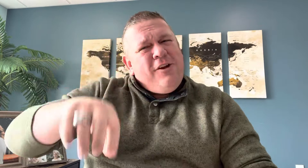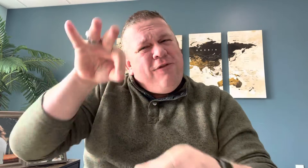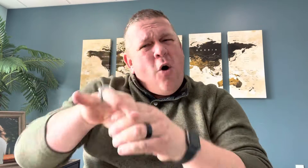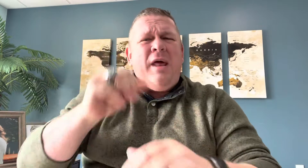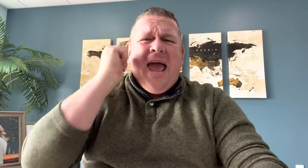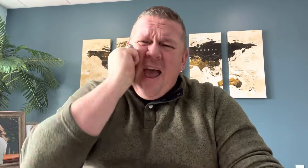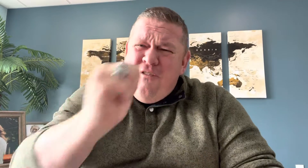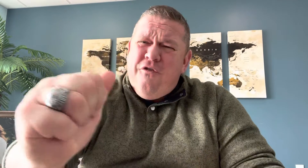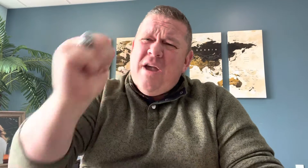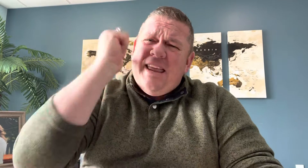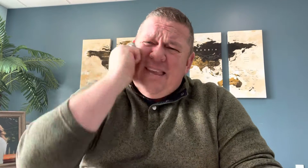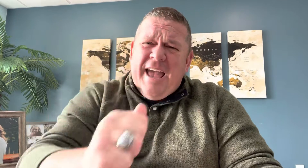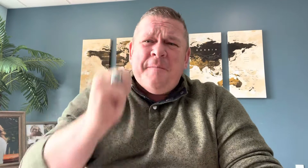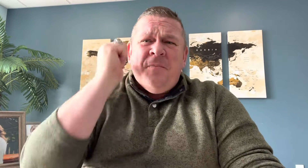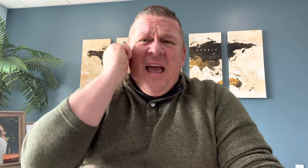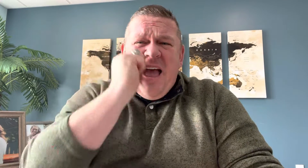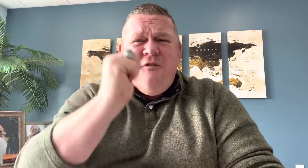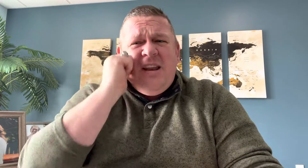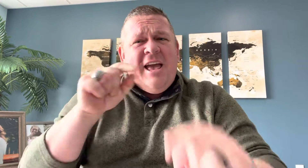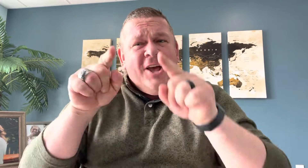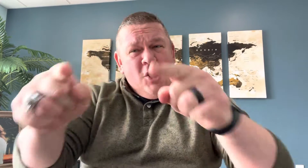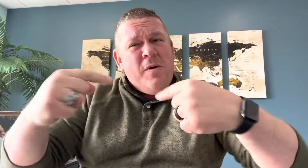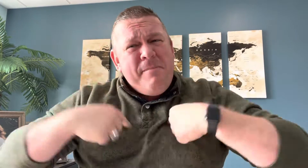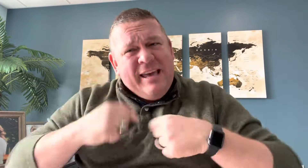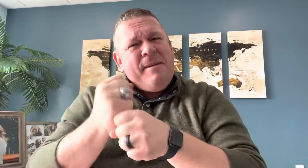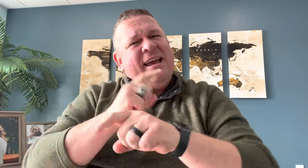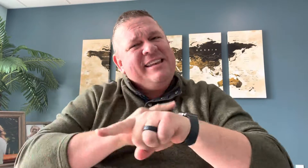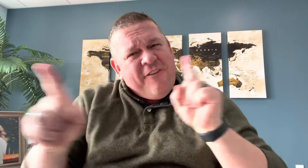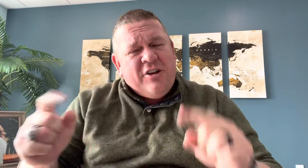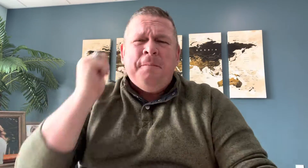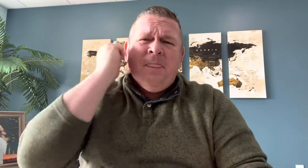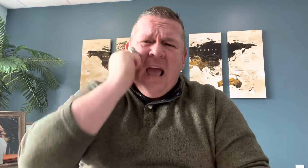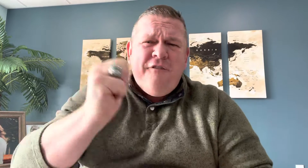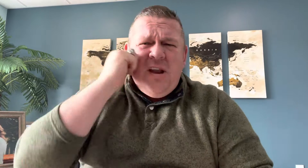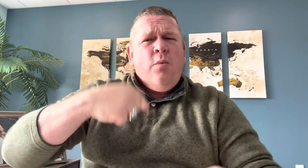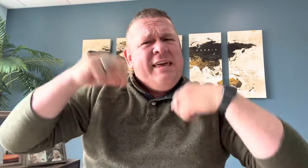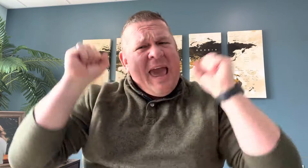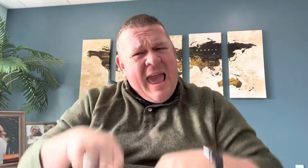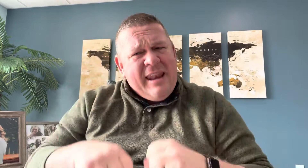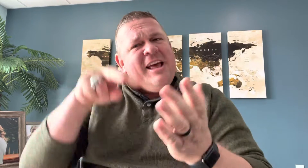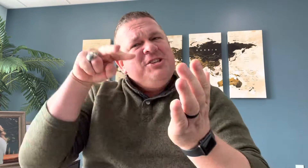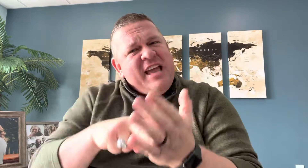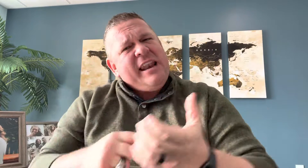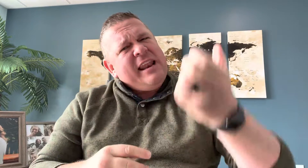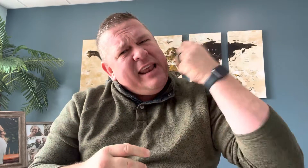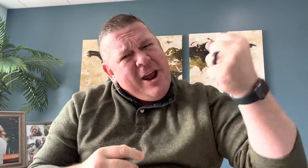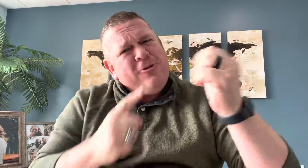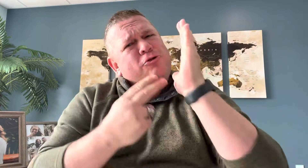to vote every day. Every day you and me can make a difference. Every day we can stand and adhere to the